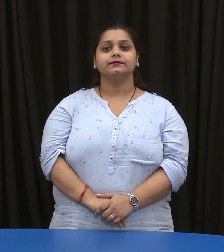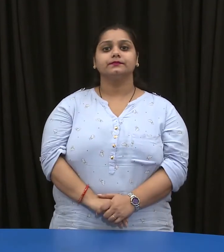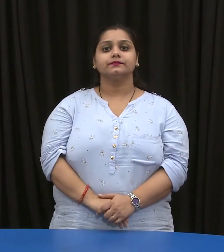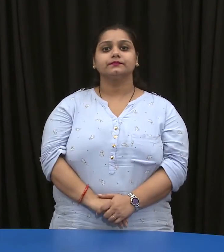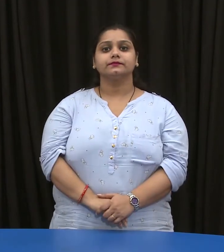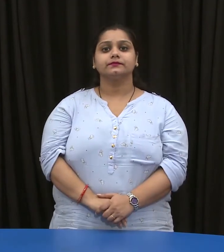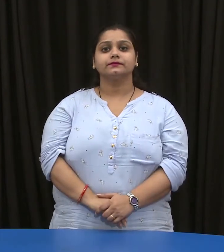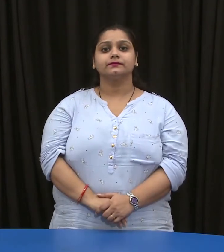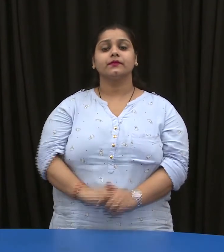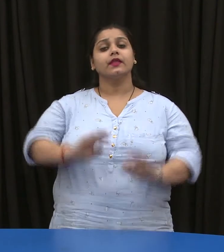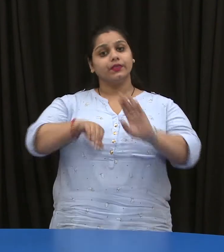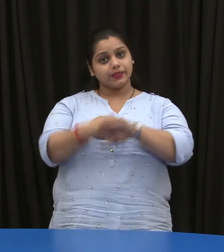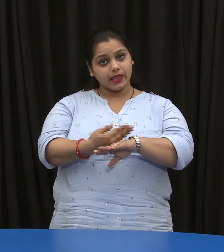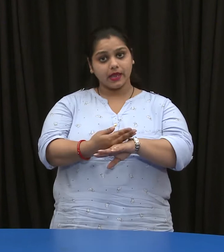Then, click on Control Panel.